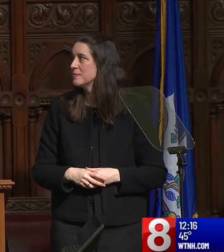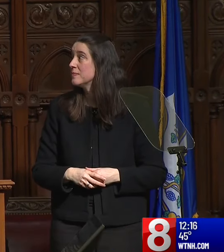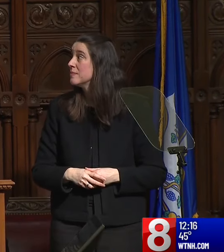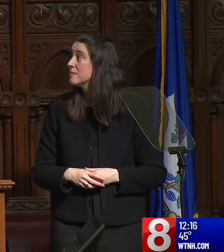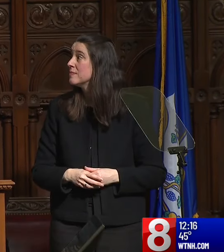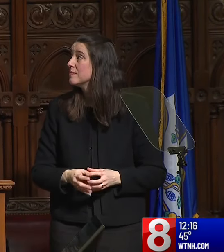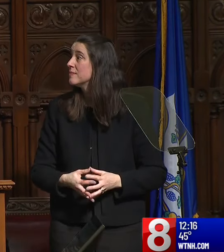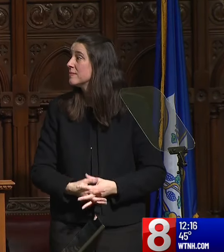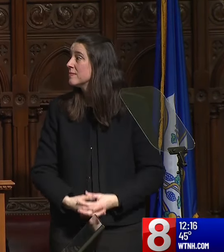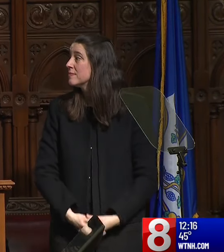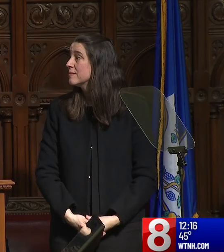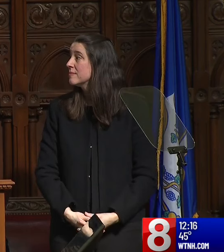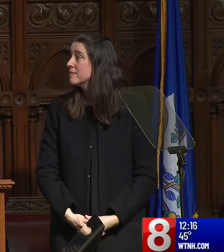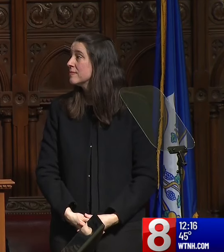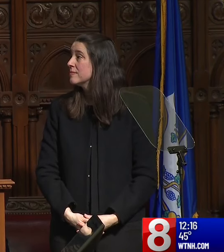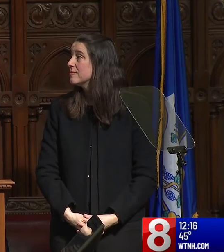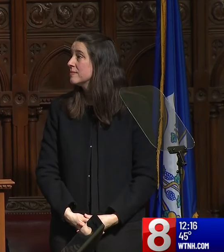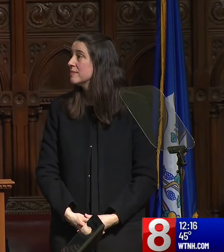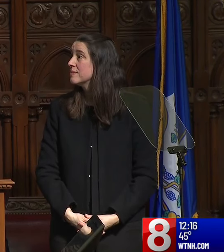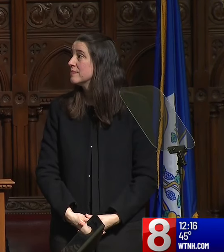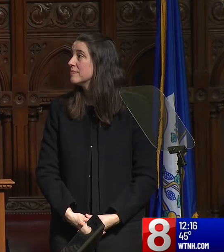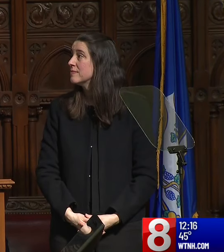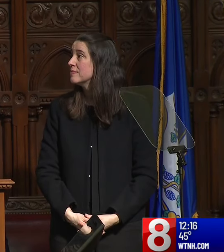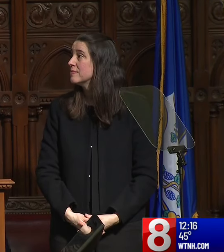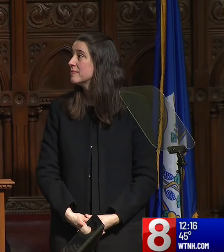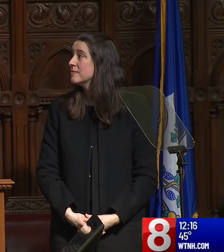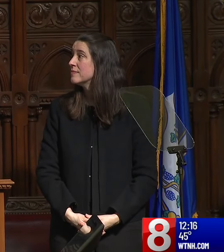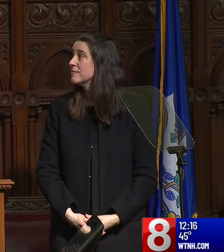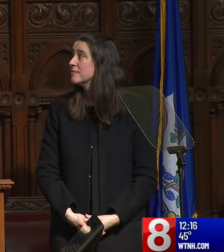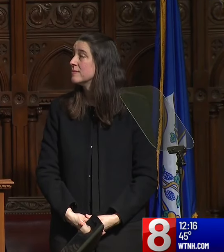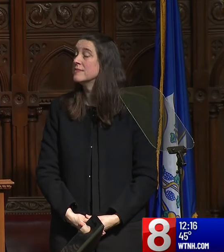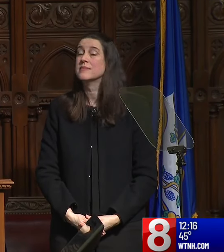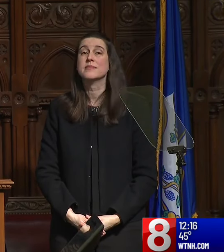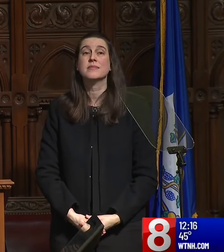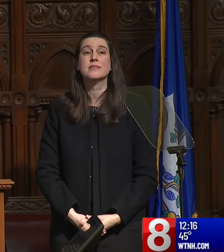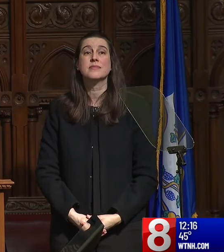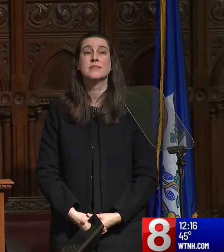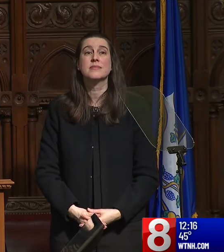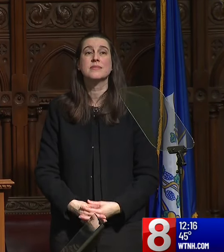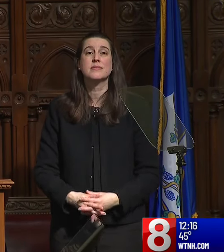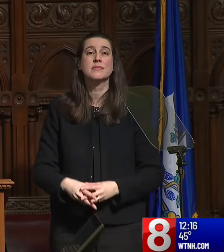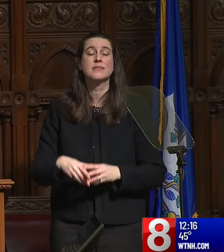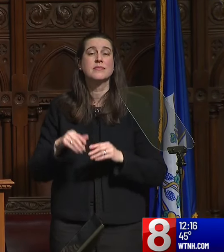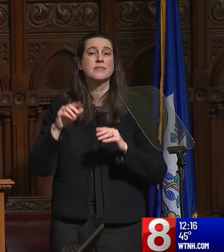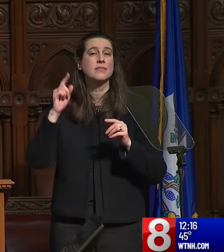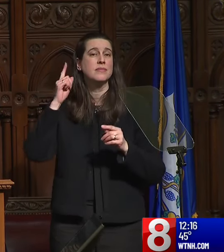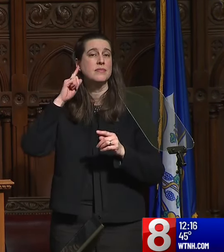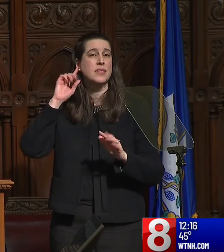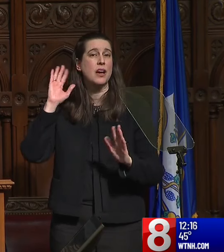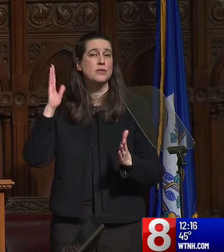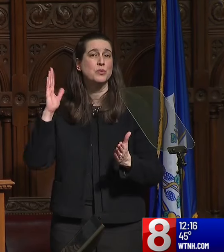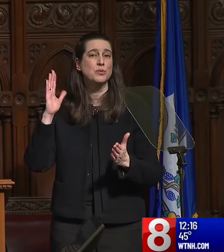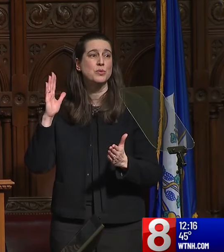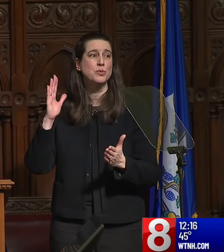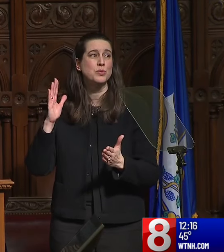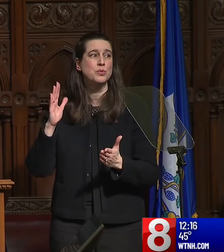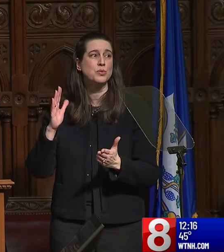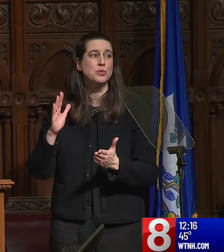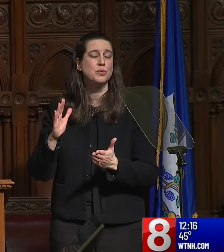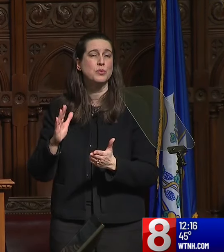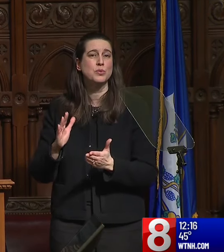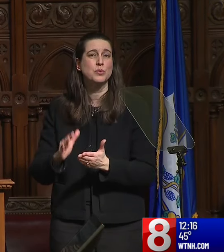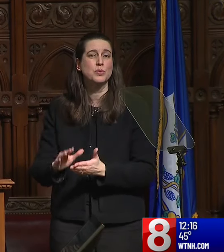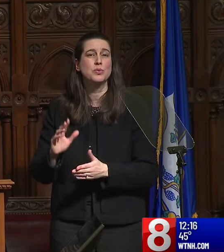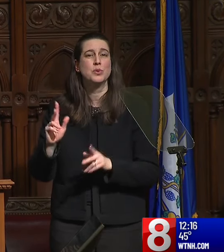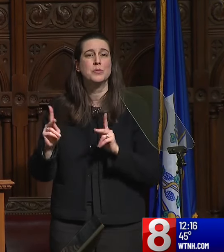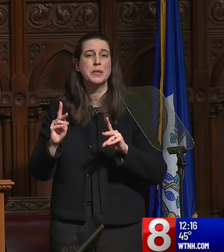have been some protesters outside the capitol today. We believe the issue is the war with Israel and